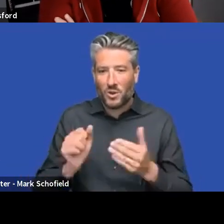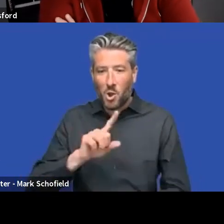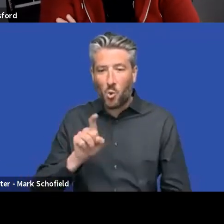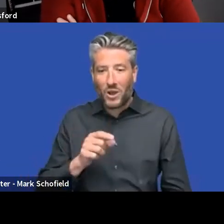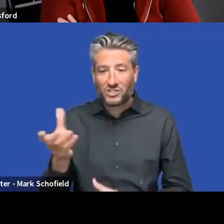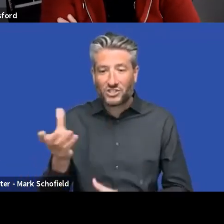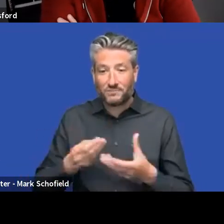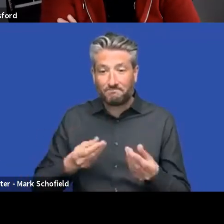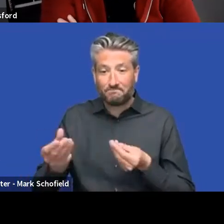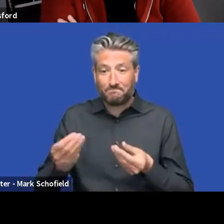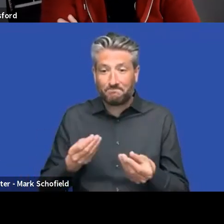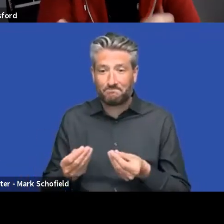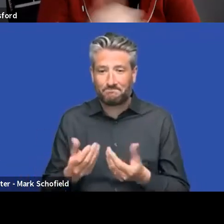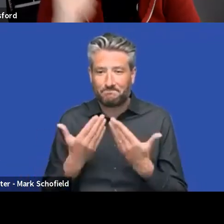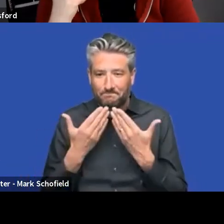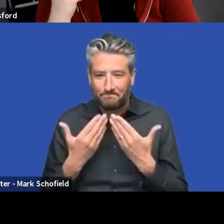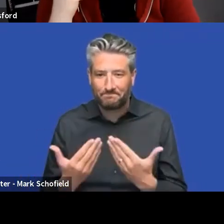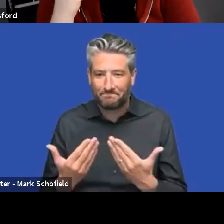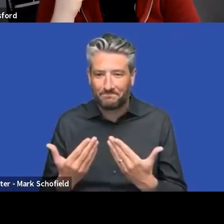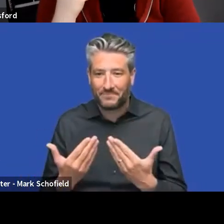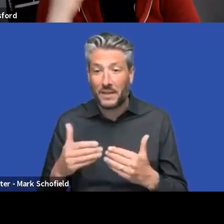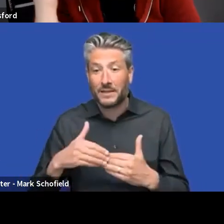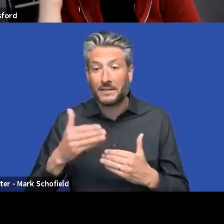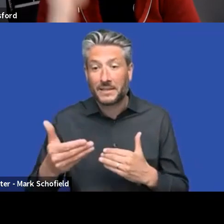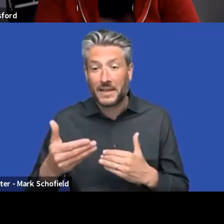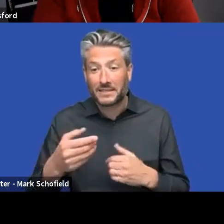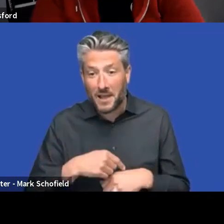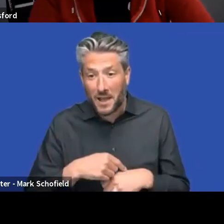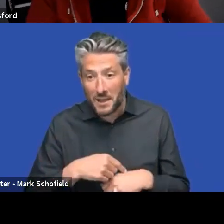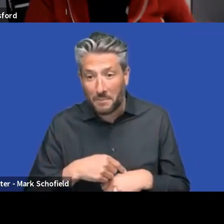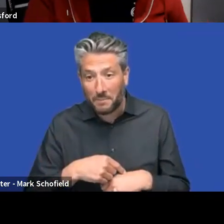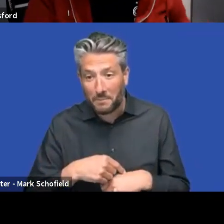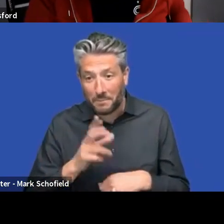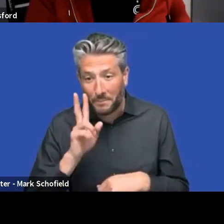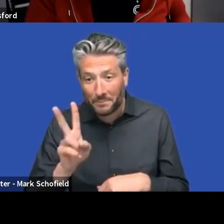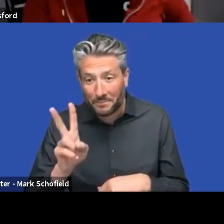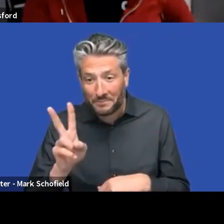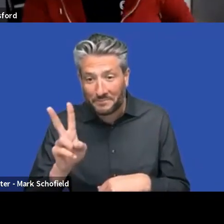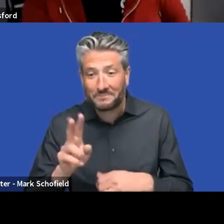the next one. Goodbye from me. And thanks, Matt. You did great.